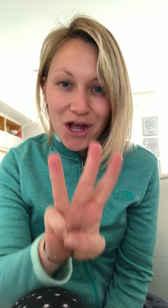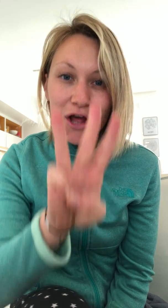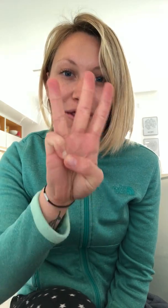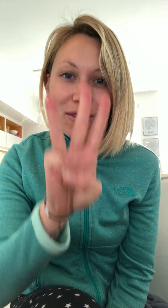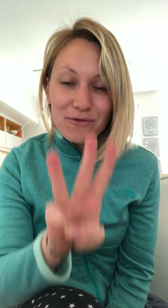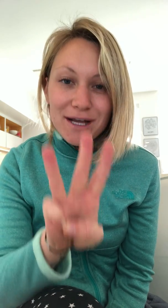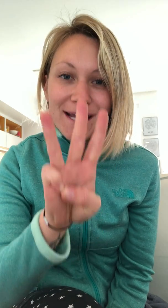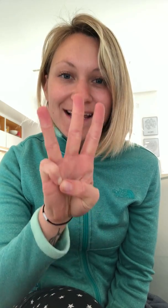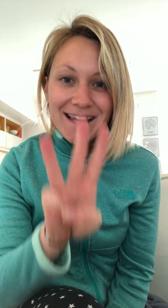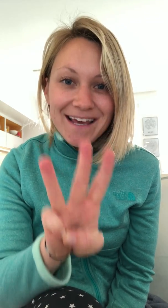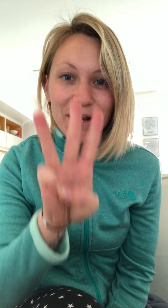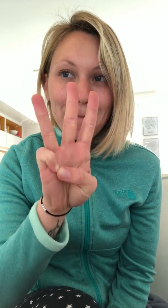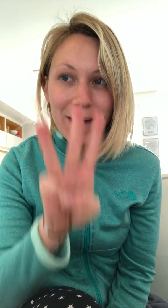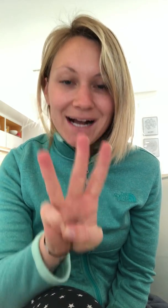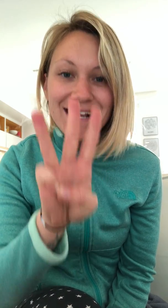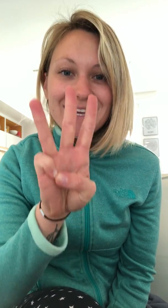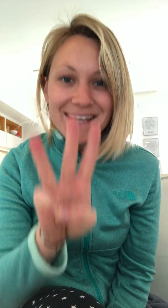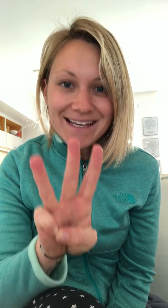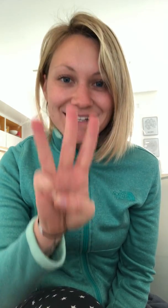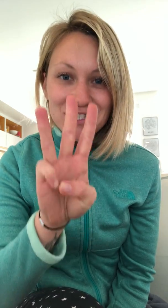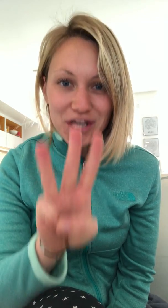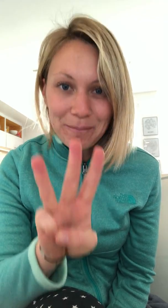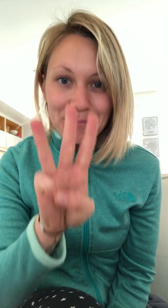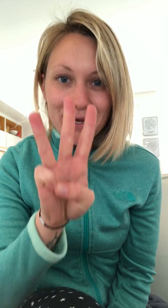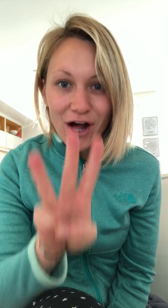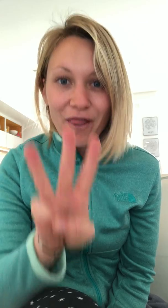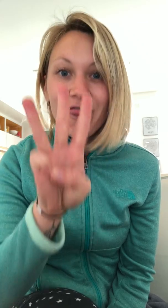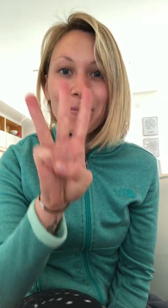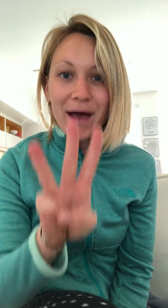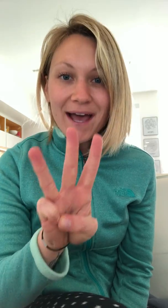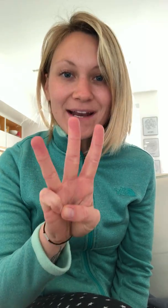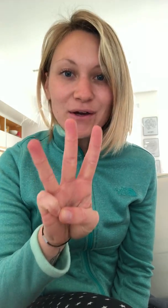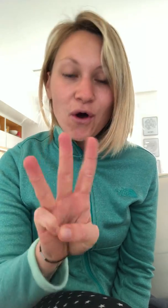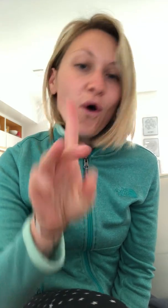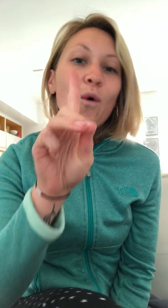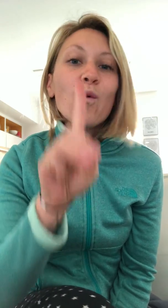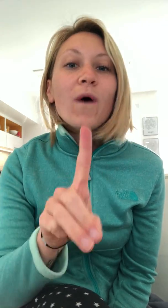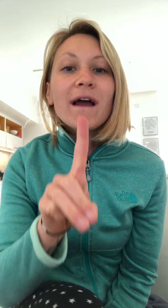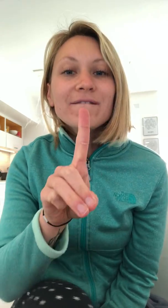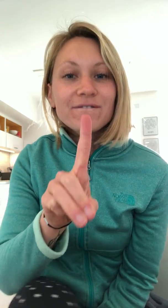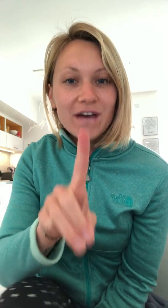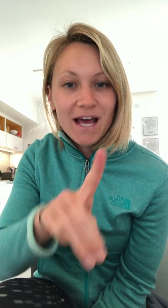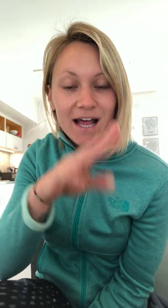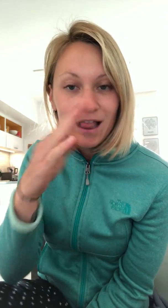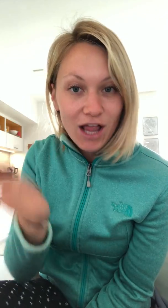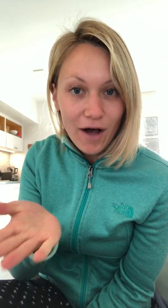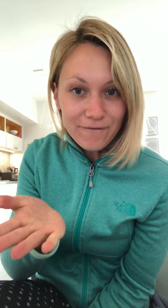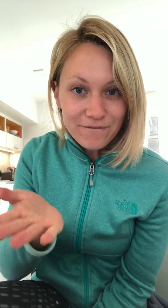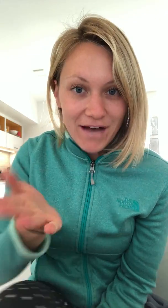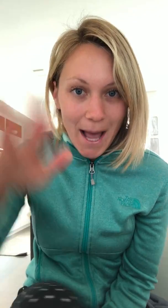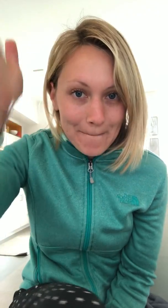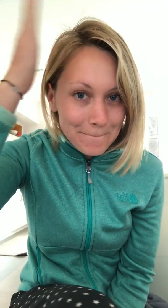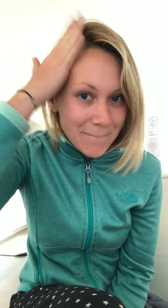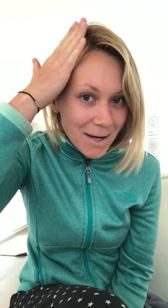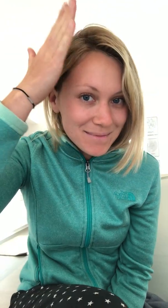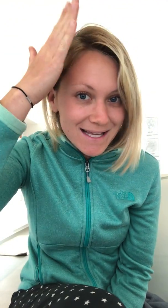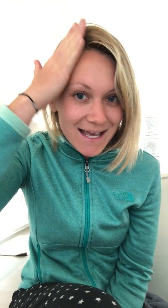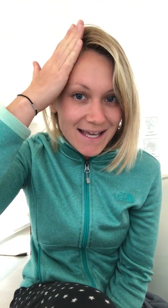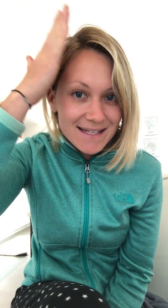Three little monkeys jumping on the bed. One fell off and bumped his